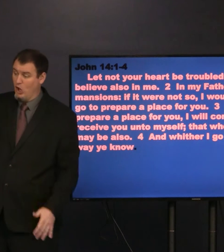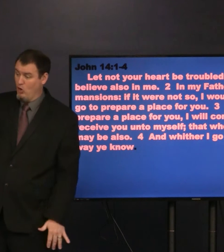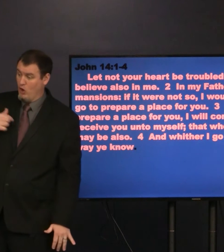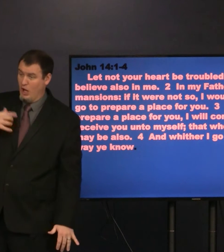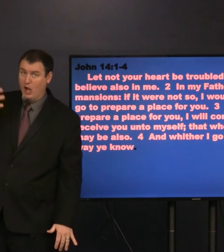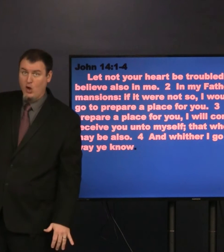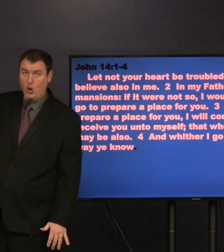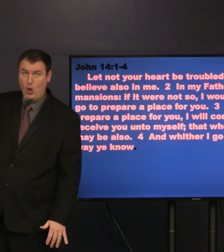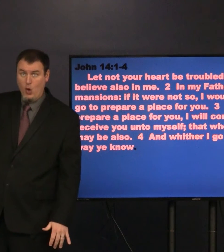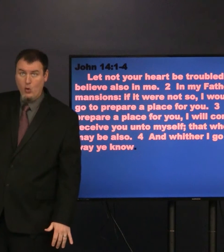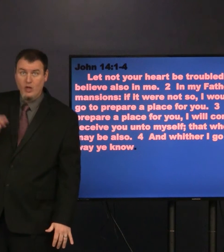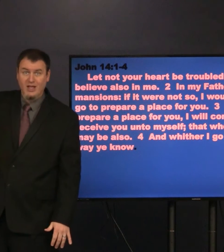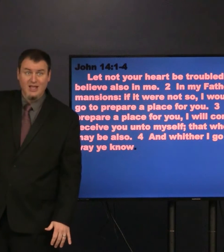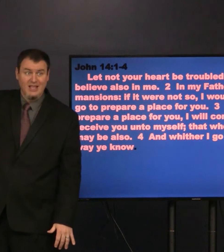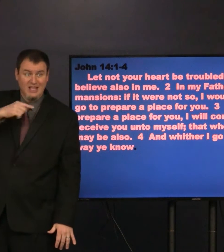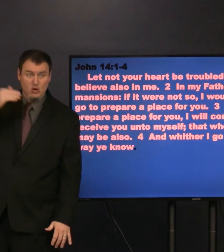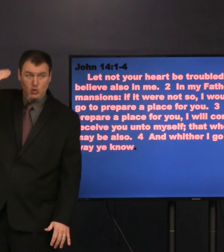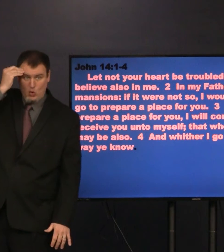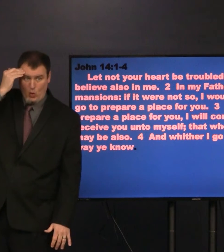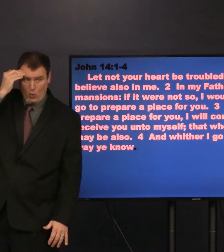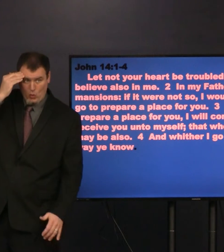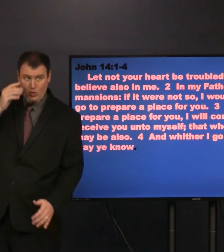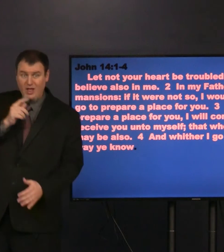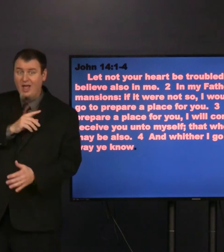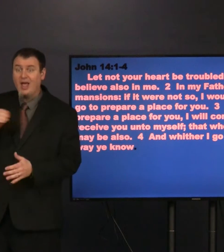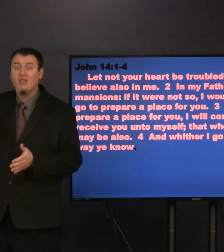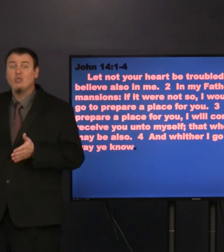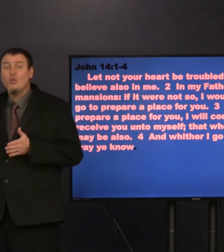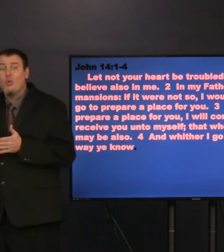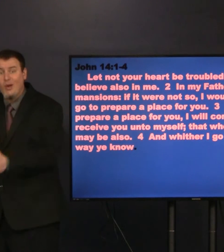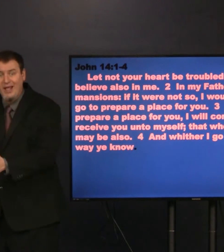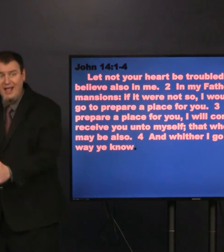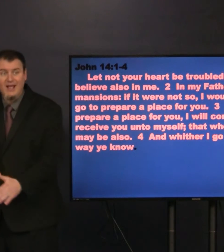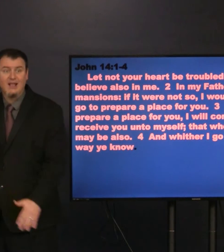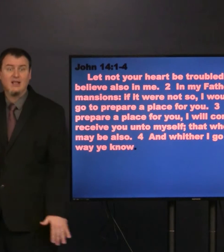whether I go, he know, and the way, he know.